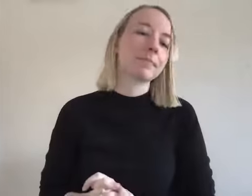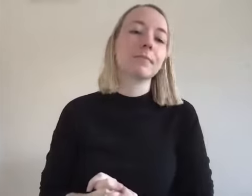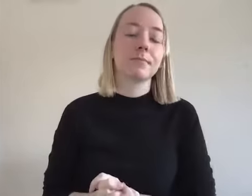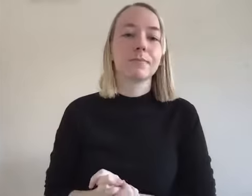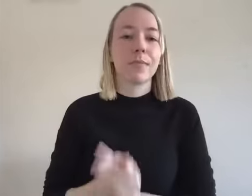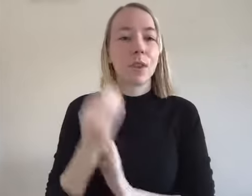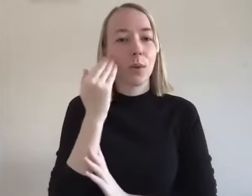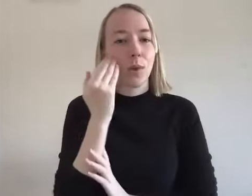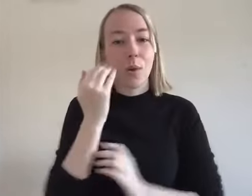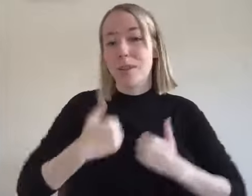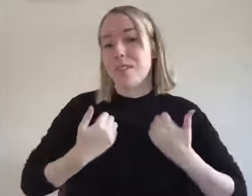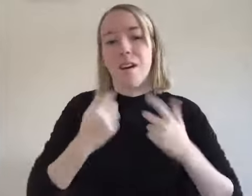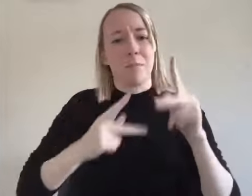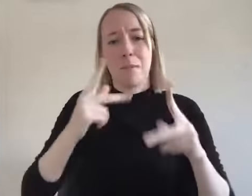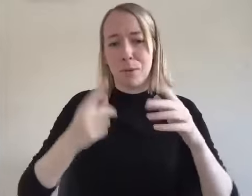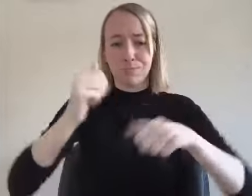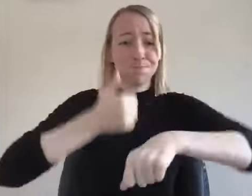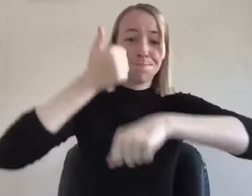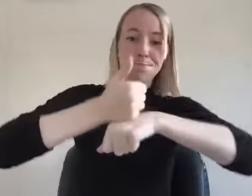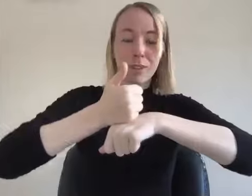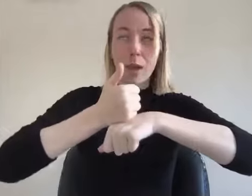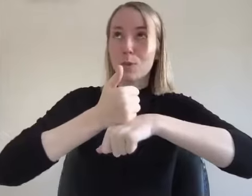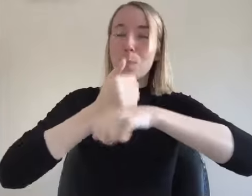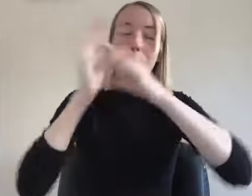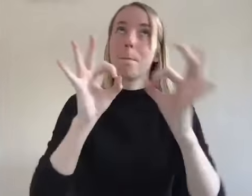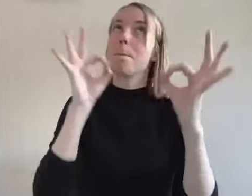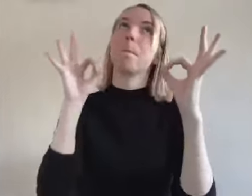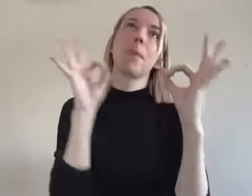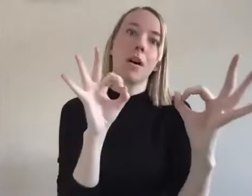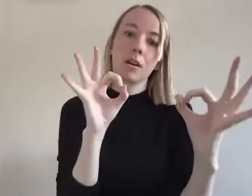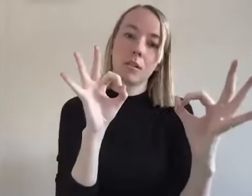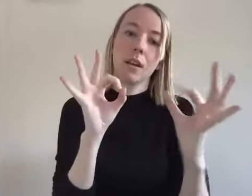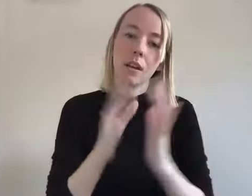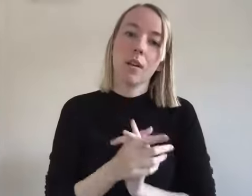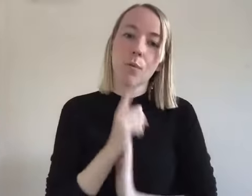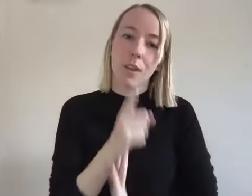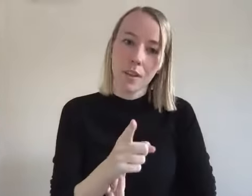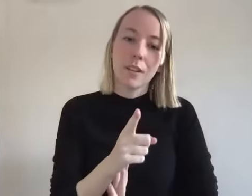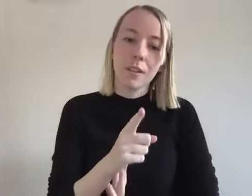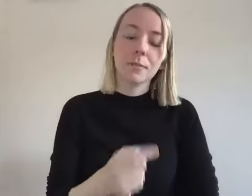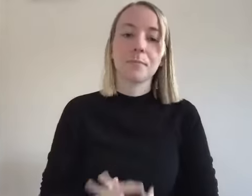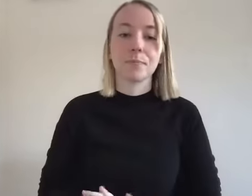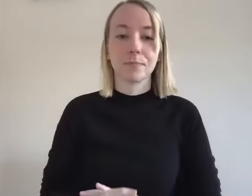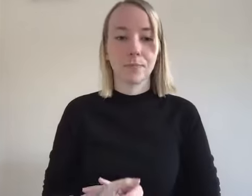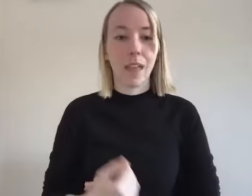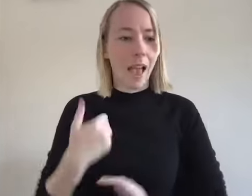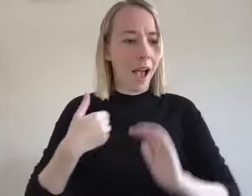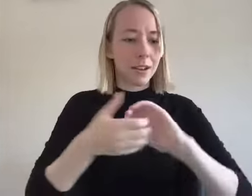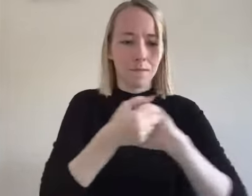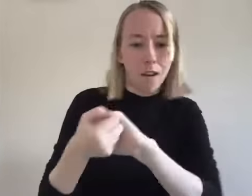and then you know when this whole young people's thing started it was just like the icing on the cake that's the thing it was like i did get i